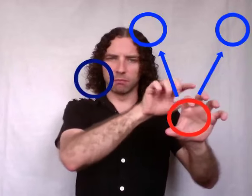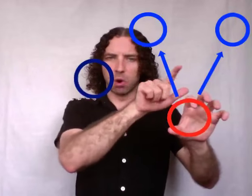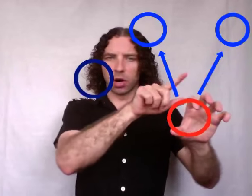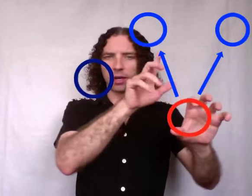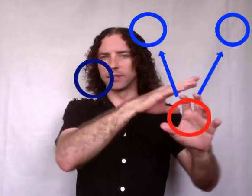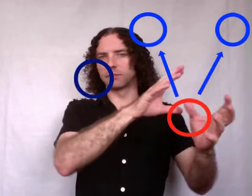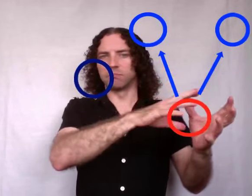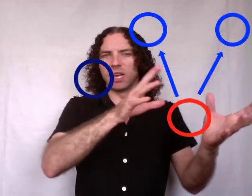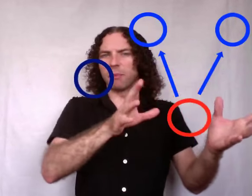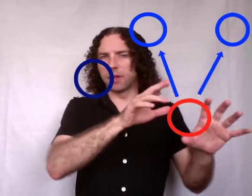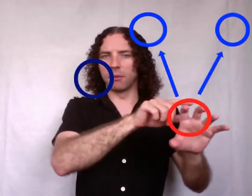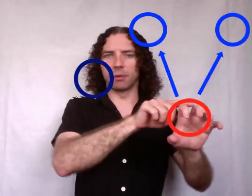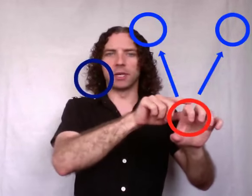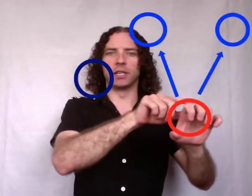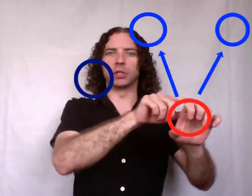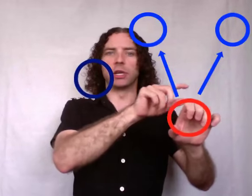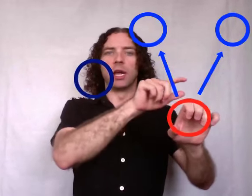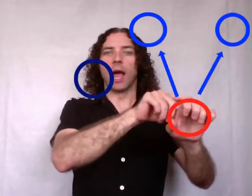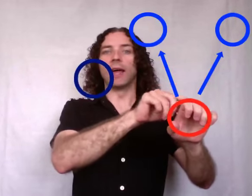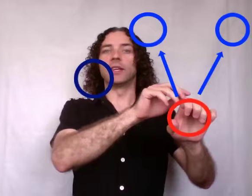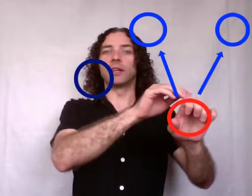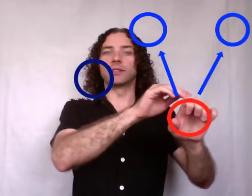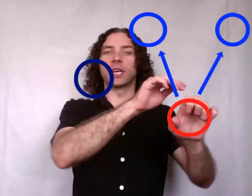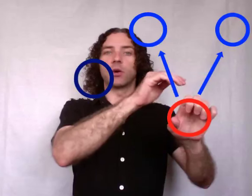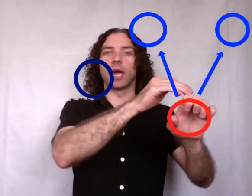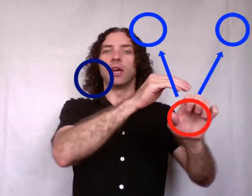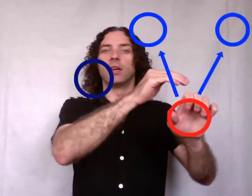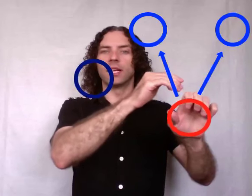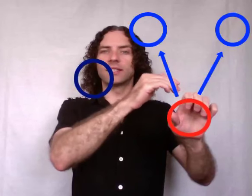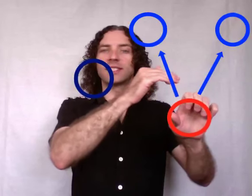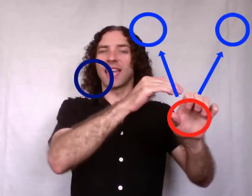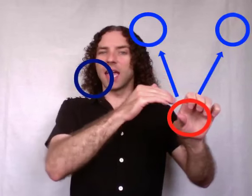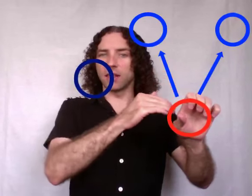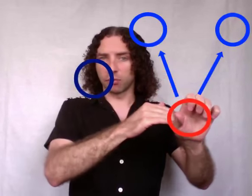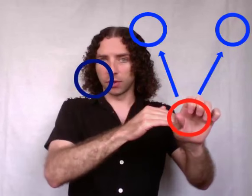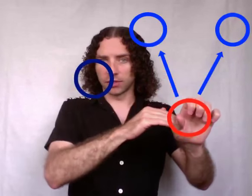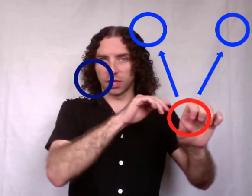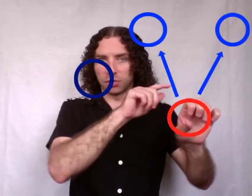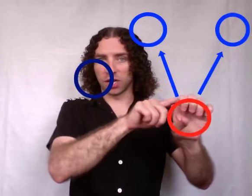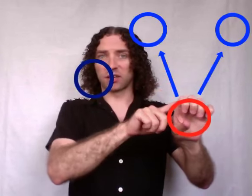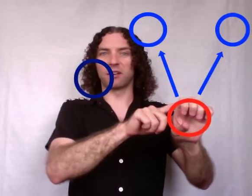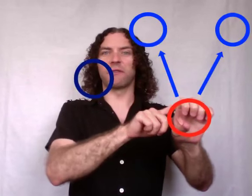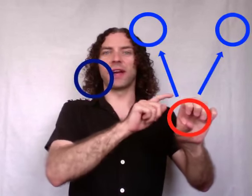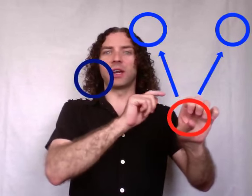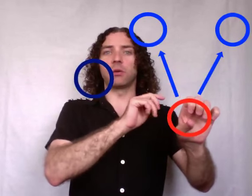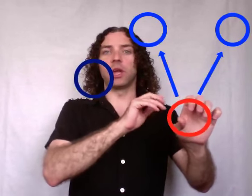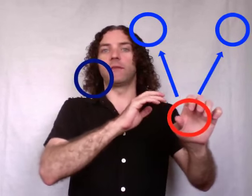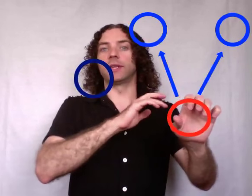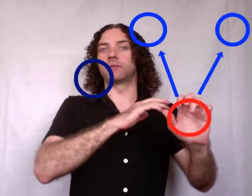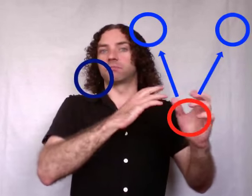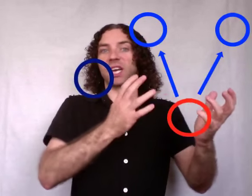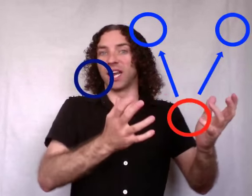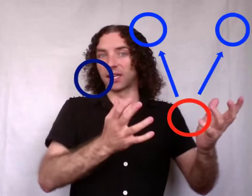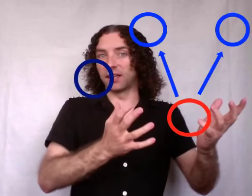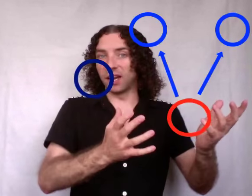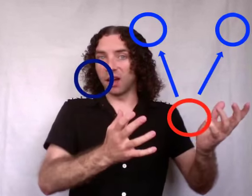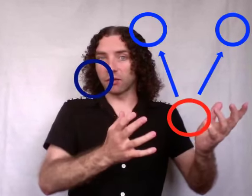mark is up to the implementation. And then it'll say, okay, let's scan through this object to find out if it's connected to any other